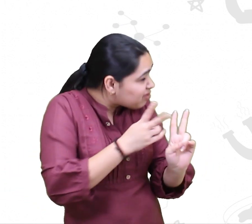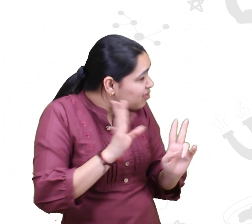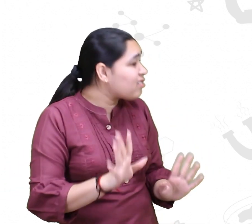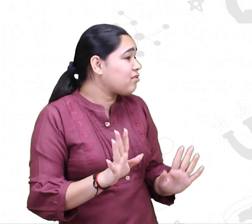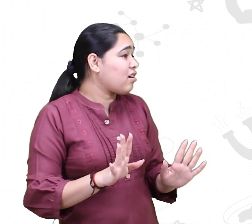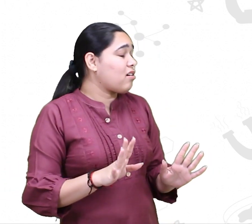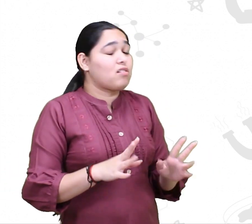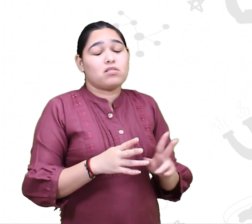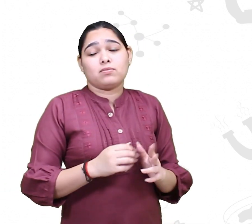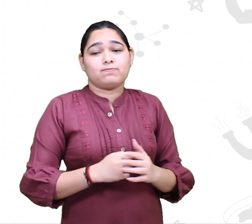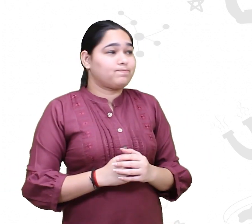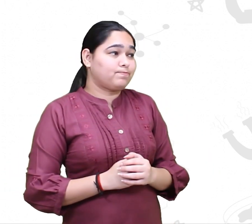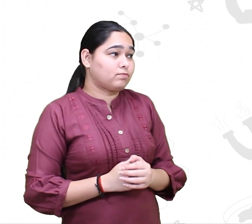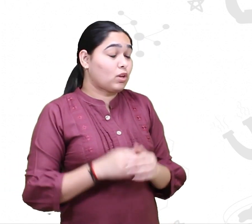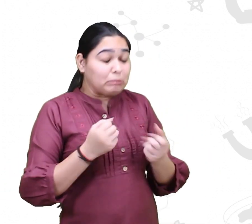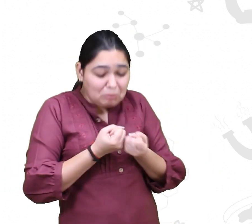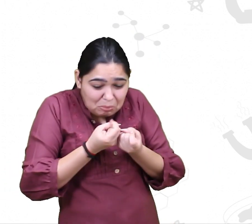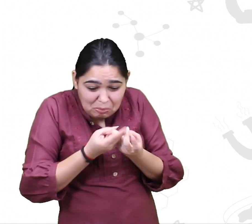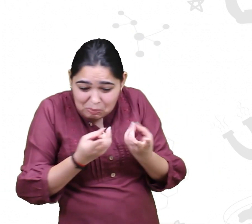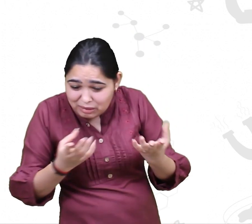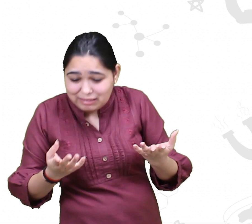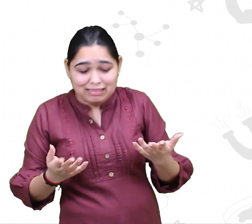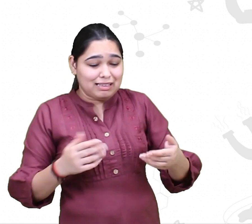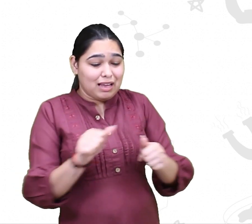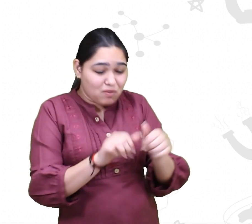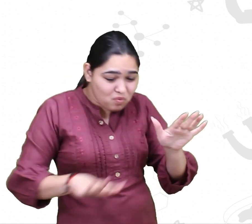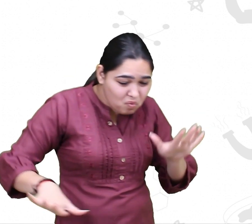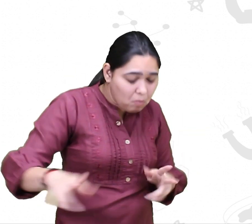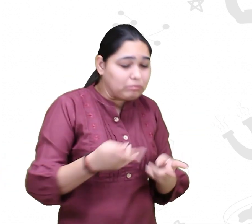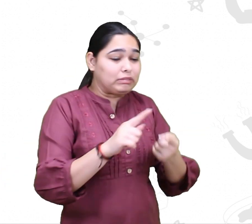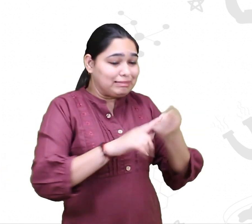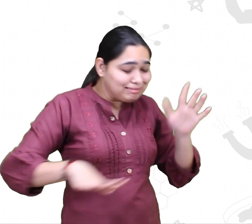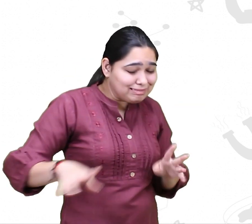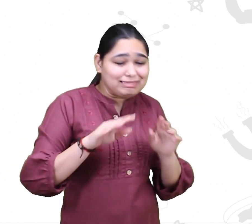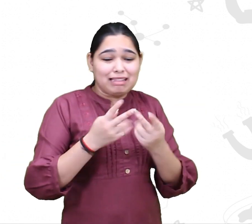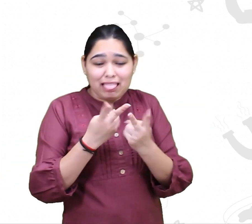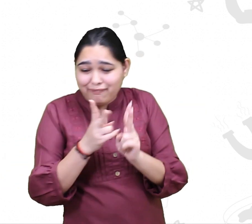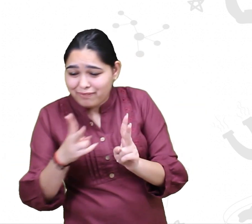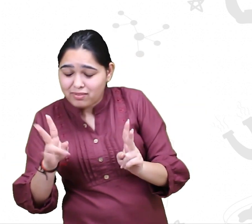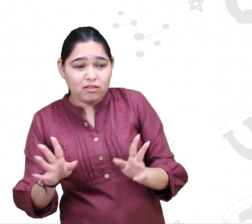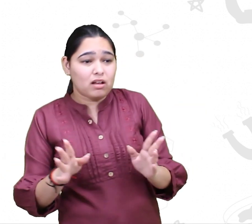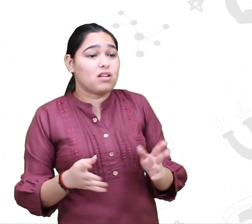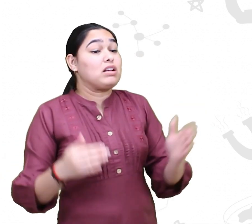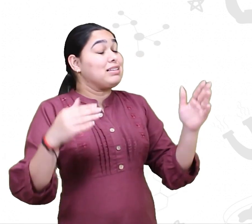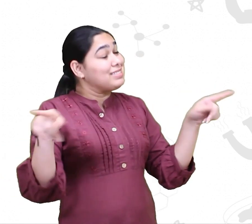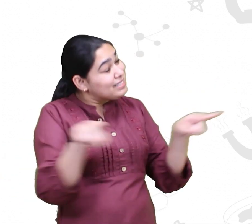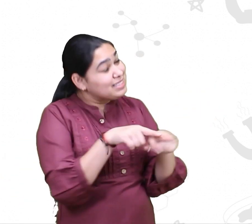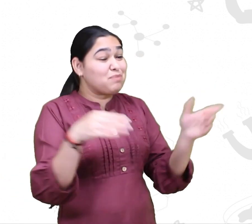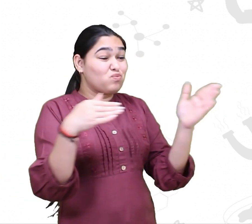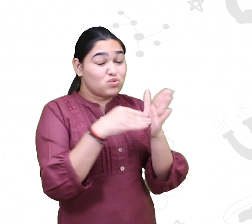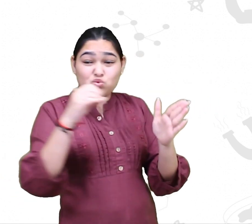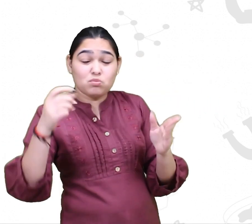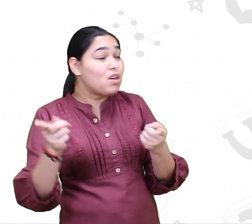you have to search for water. So, the lack of sensory or the sensory deprivation that they undergo and the restriction of space